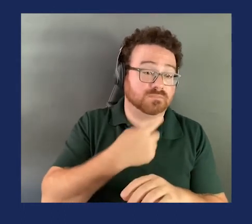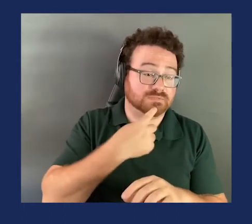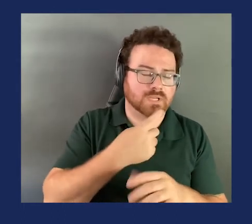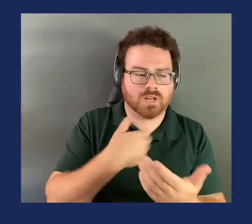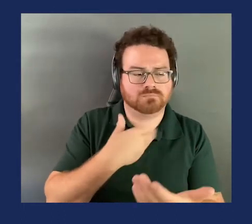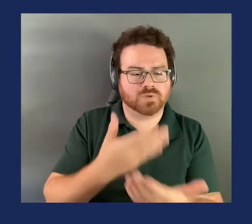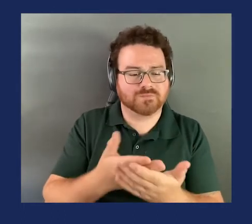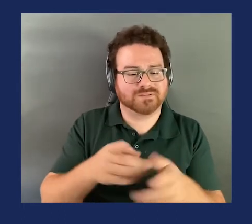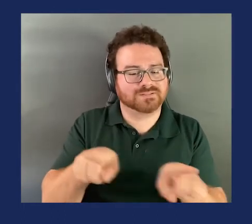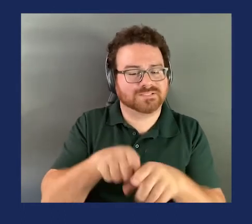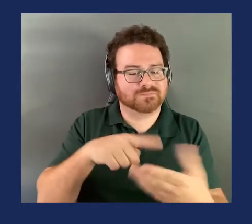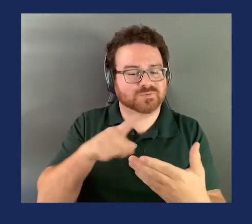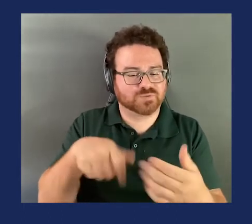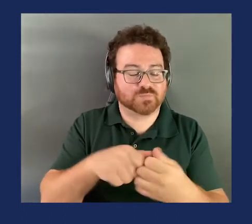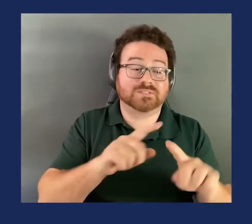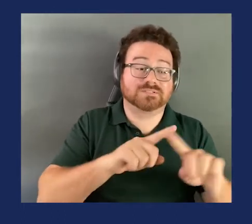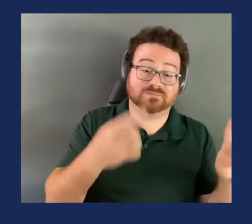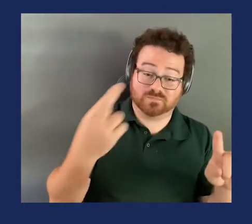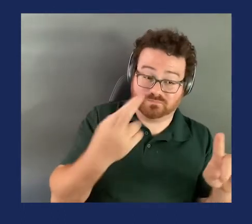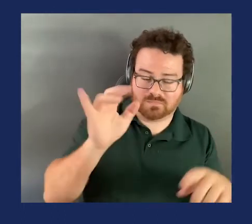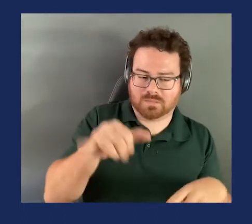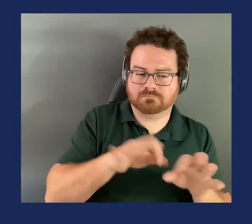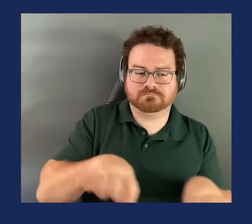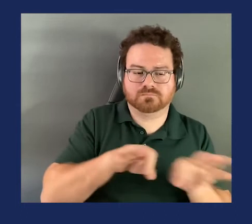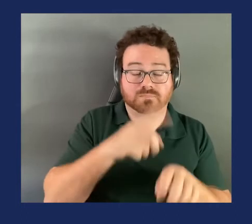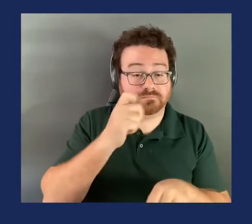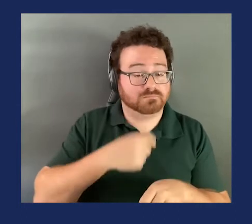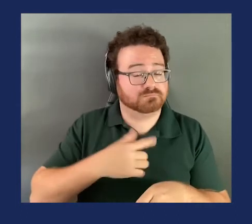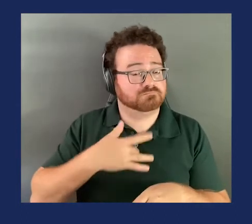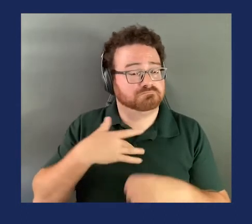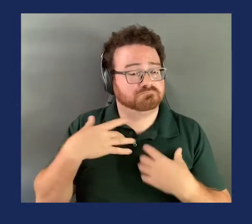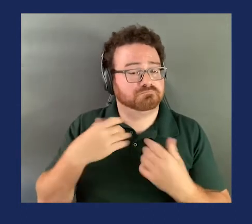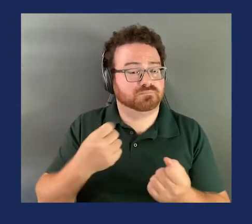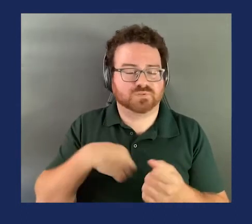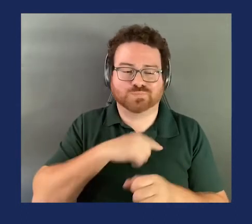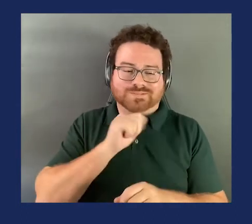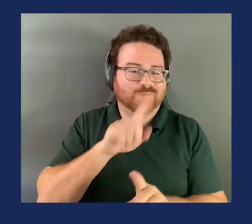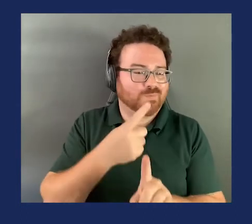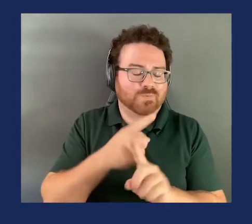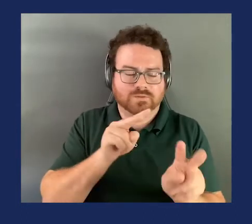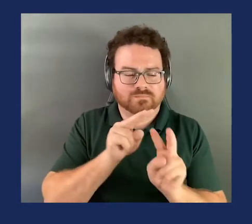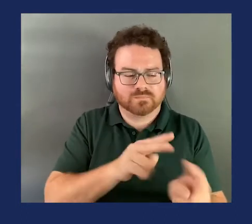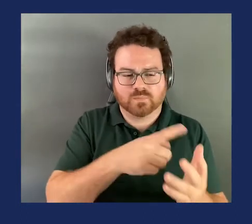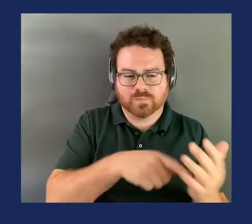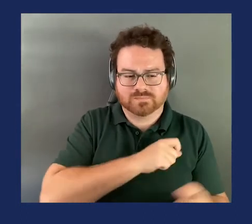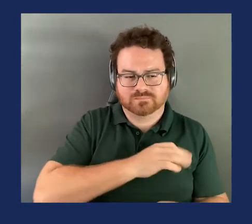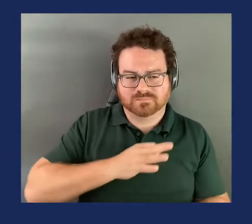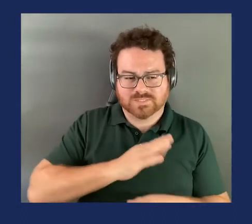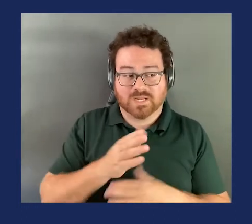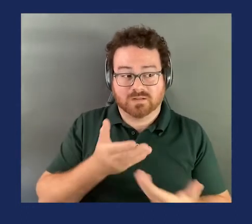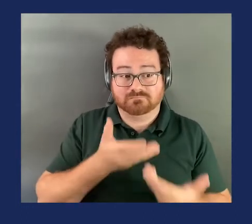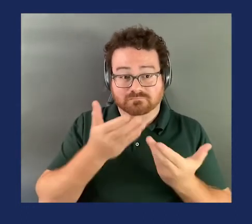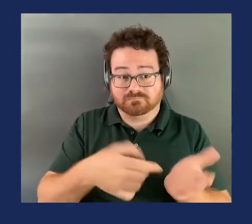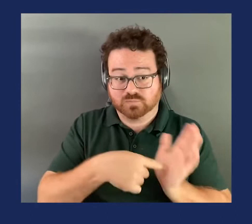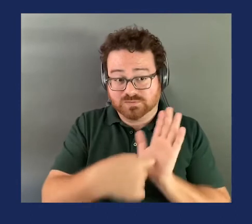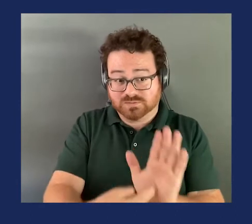because I feel very strongly that not only should we be looking at what the staff presents, but it is our job as a